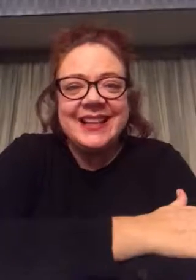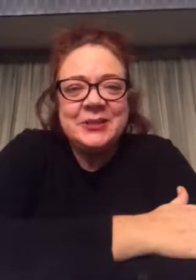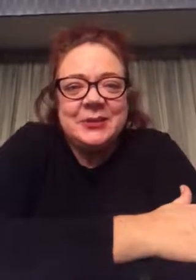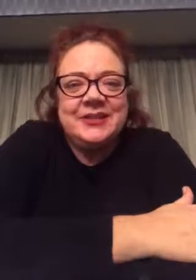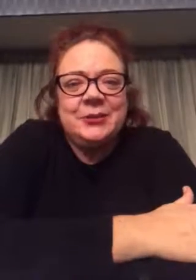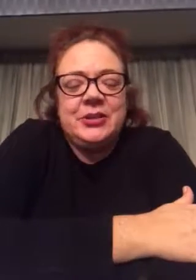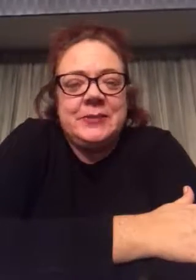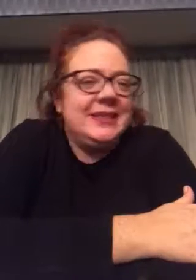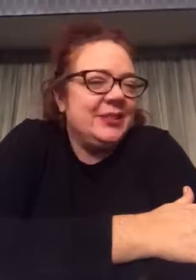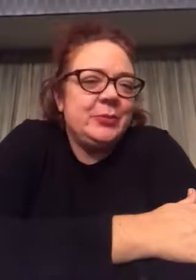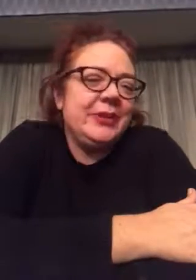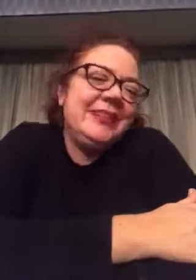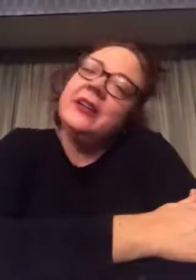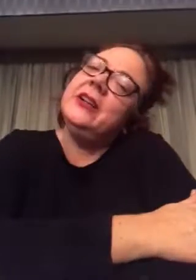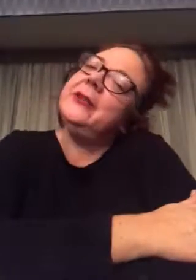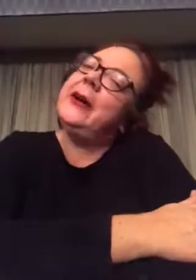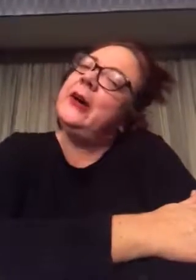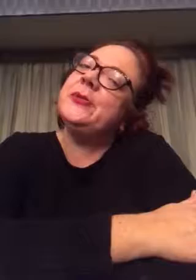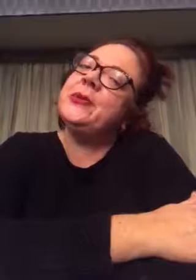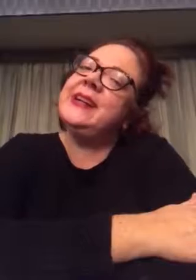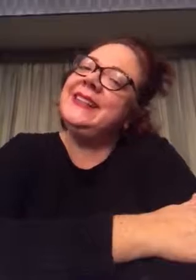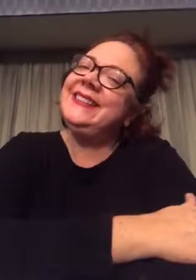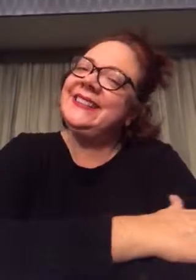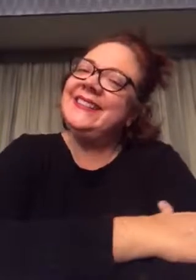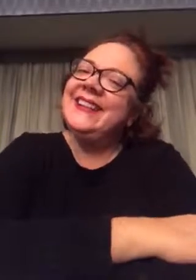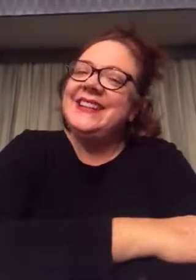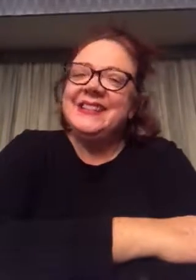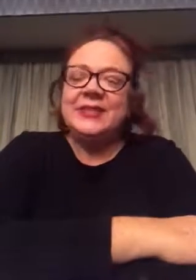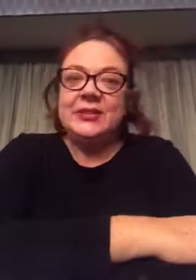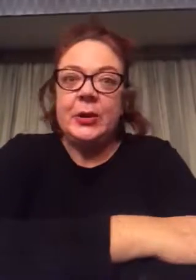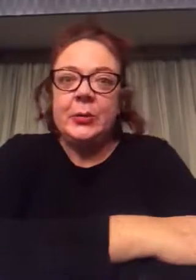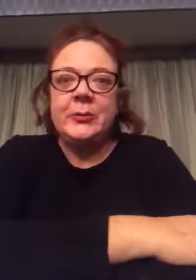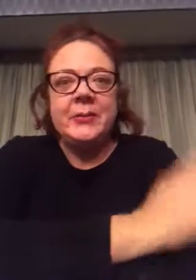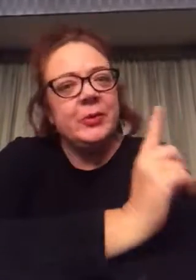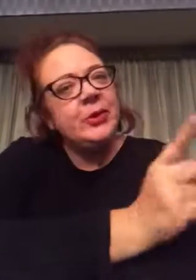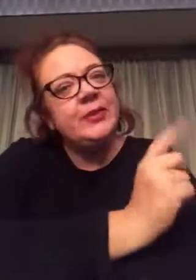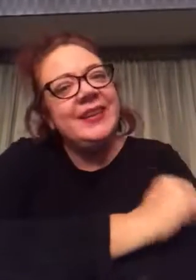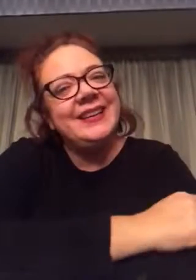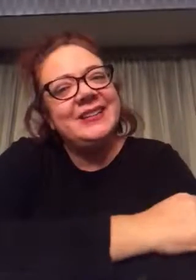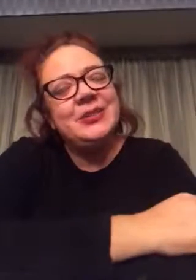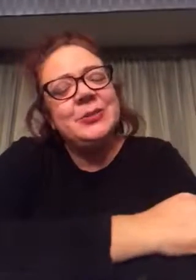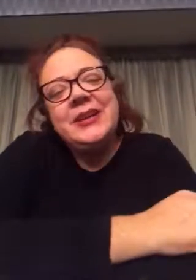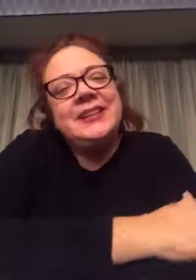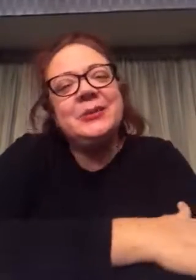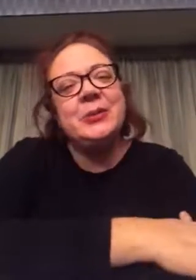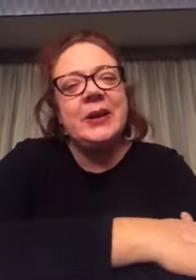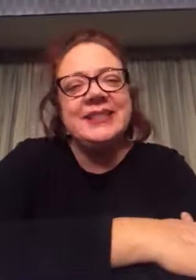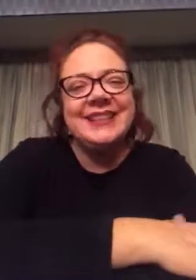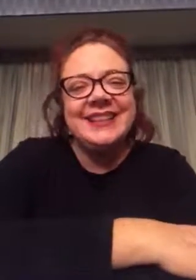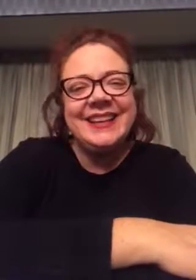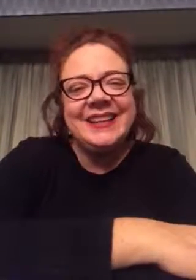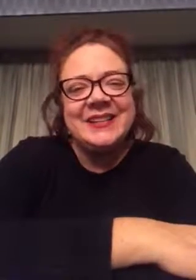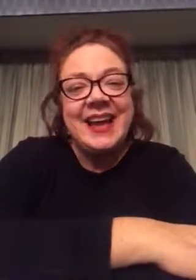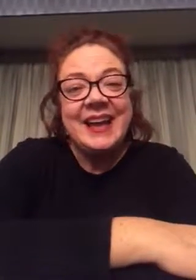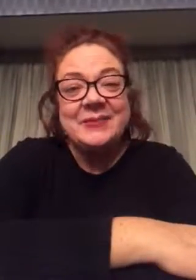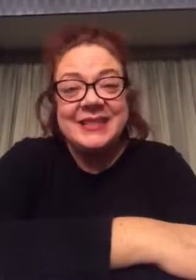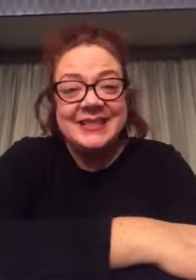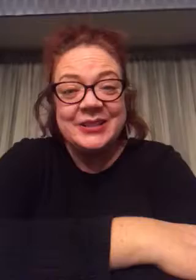that's what Christmas is really all about, right? So remember that sweet little Gracie and Mrs.